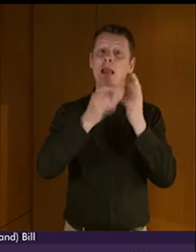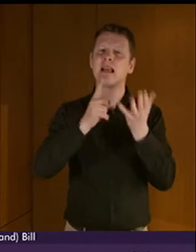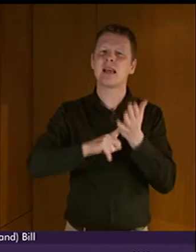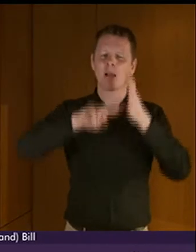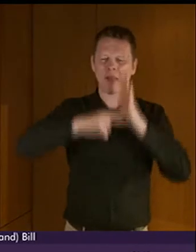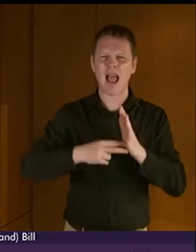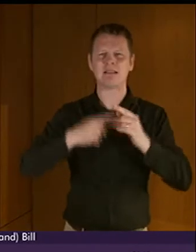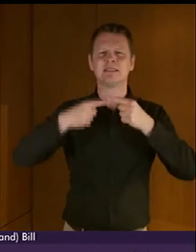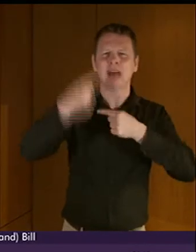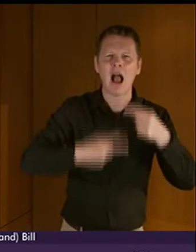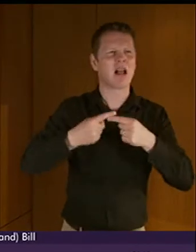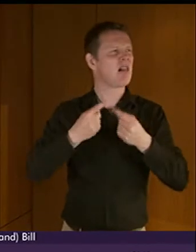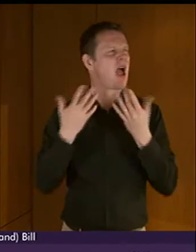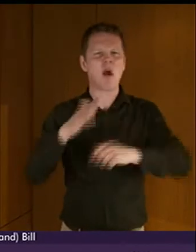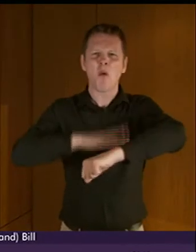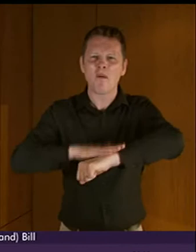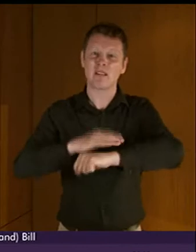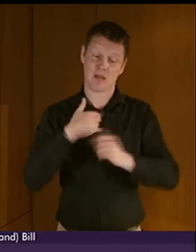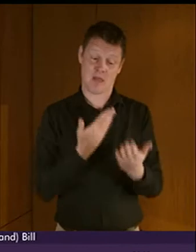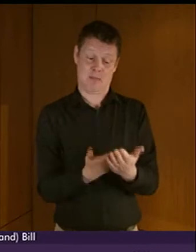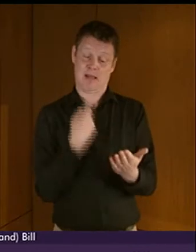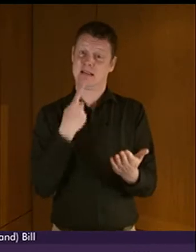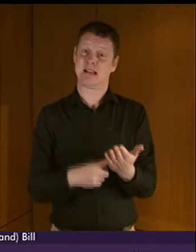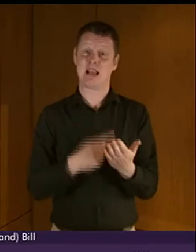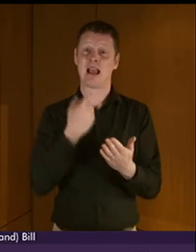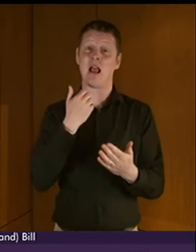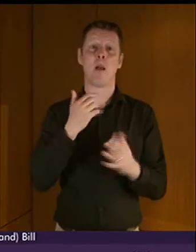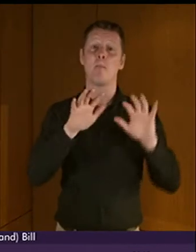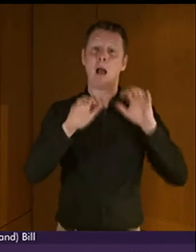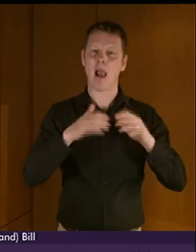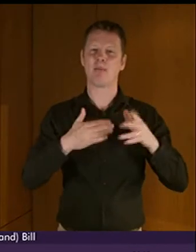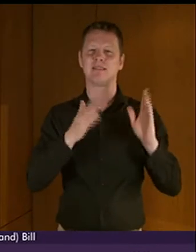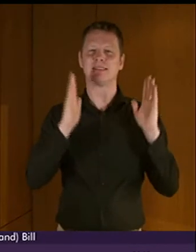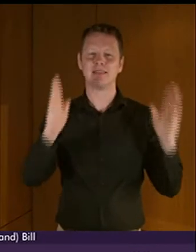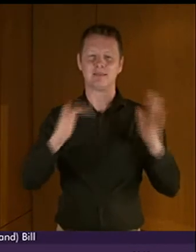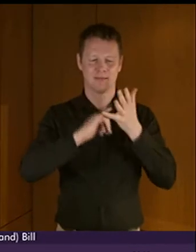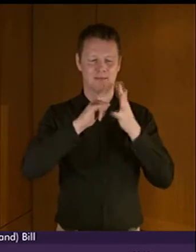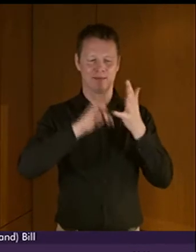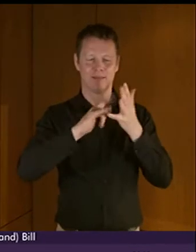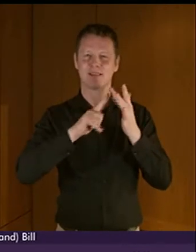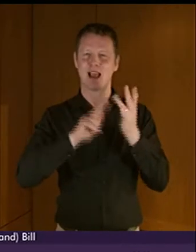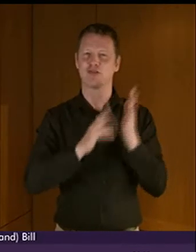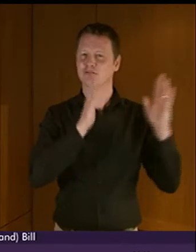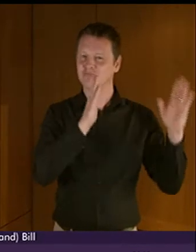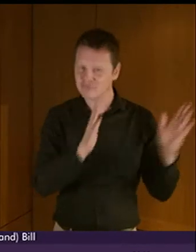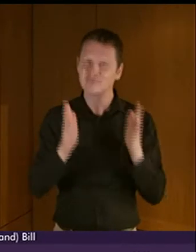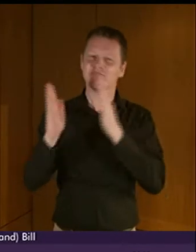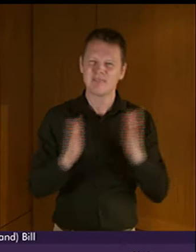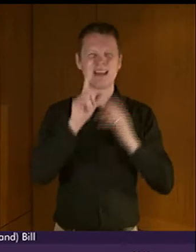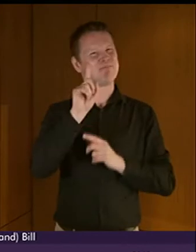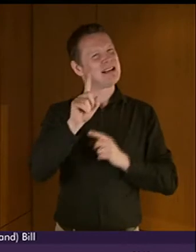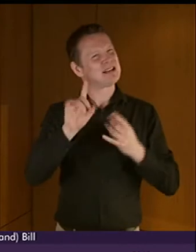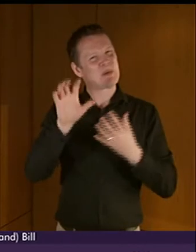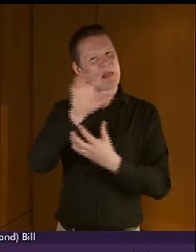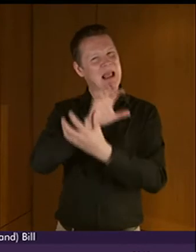and performance reviews, the Bill suggests that this should be done every parliamentary session. As a result, there are some fairly complex arrangements that